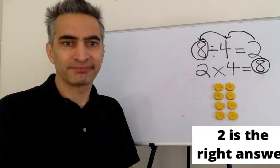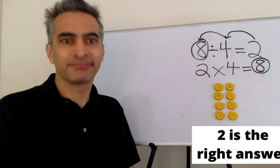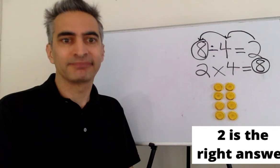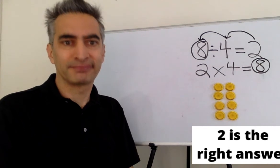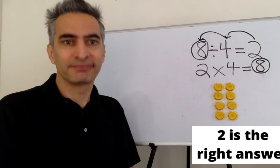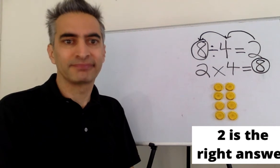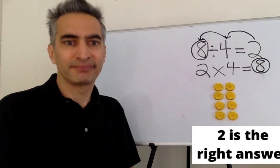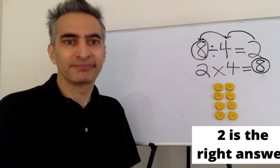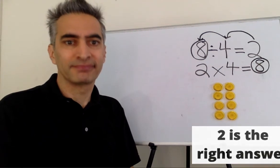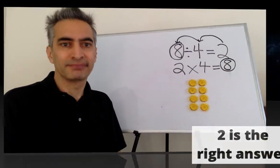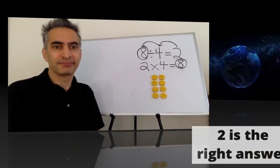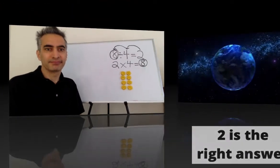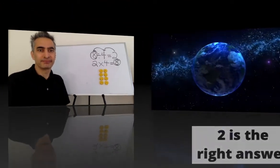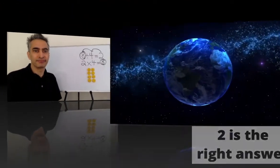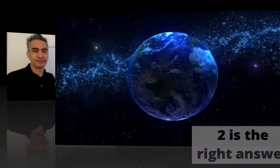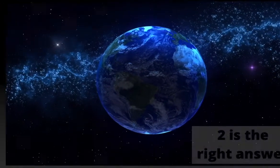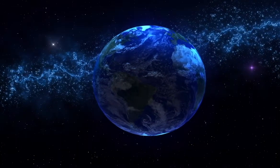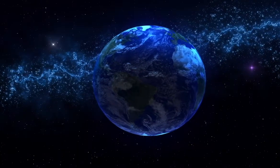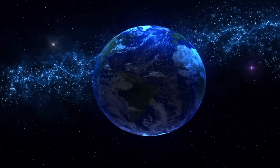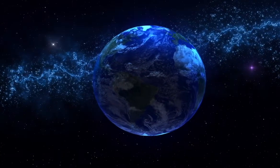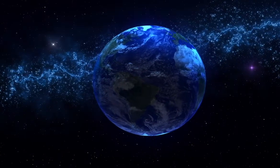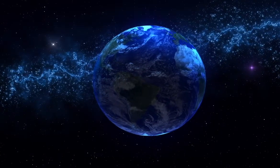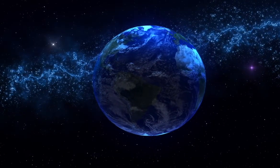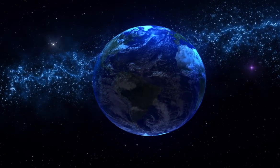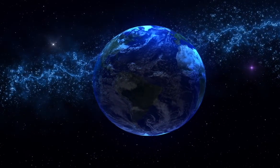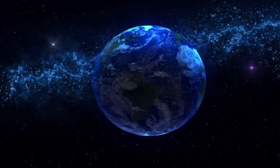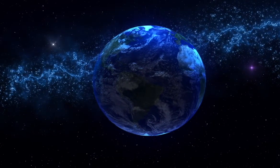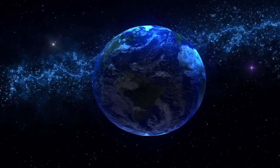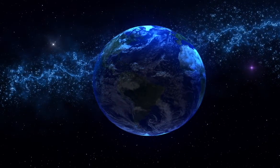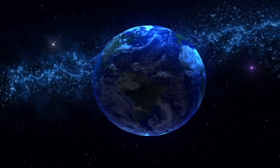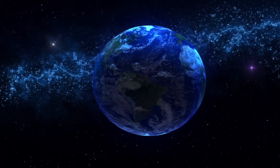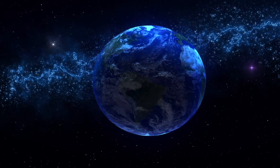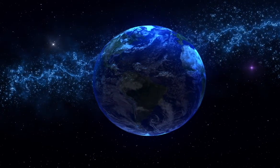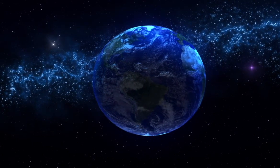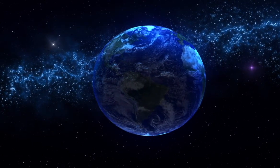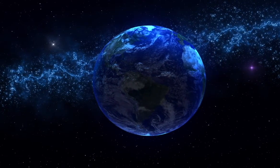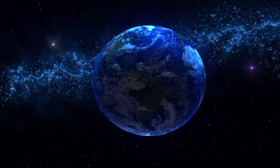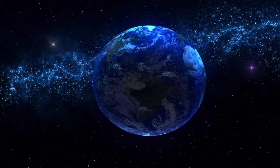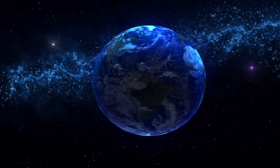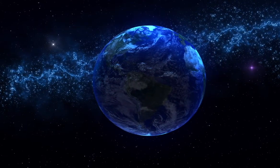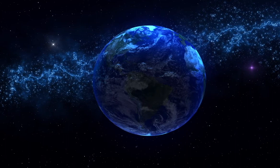six, seven, eight.